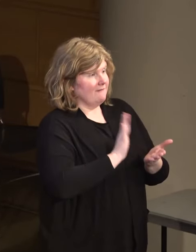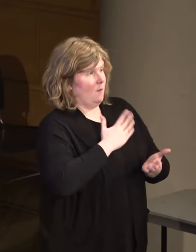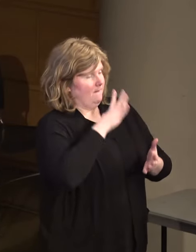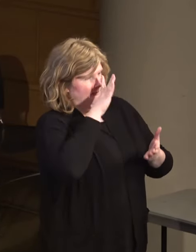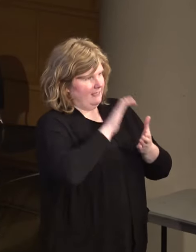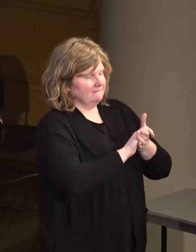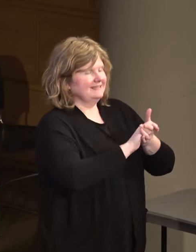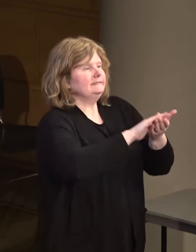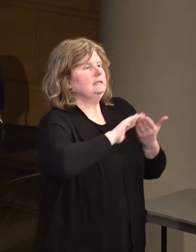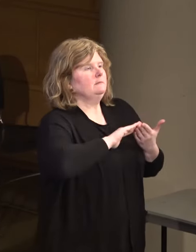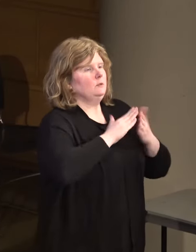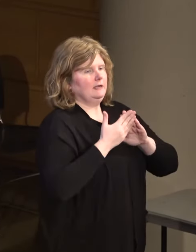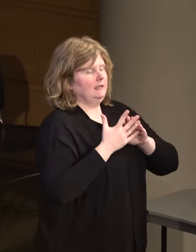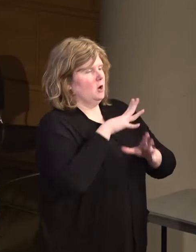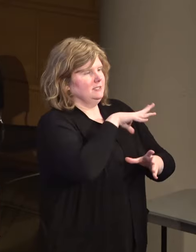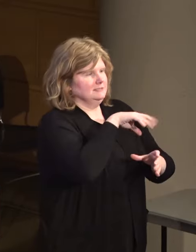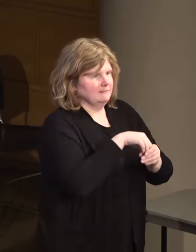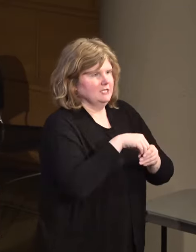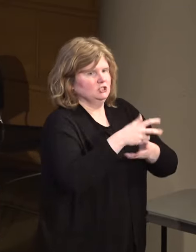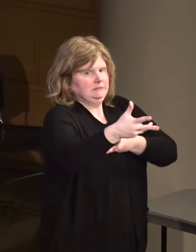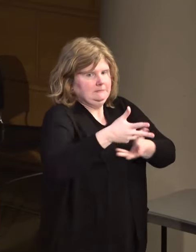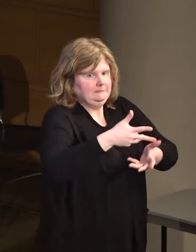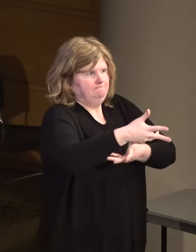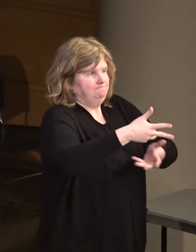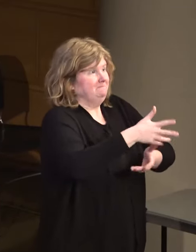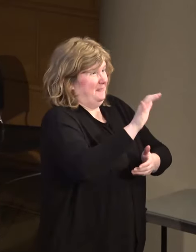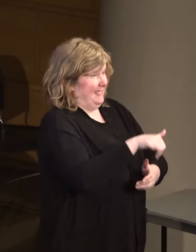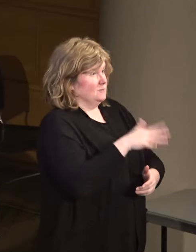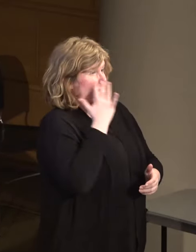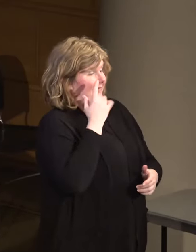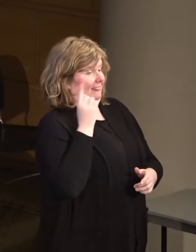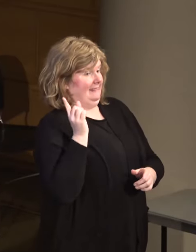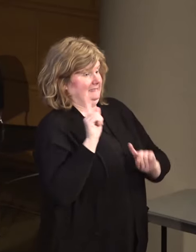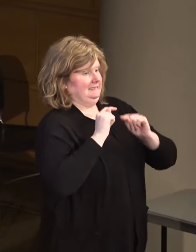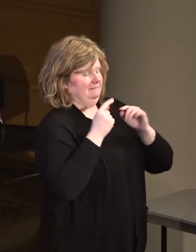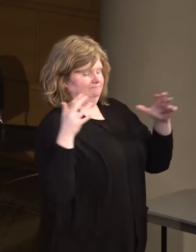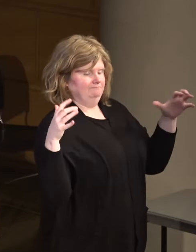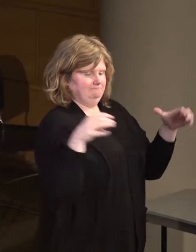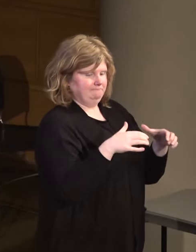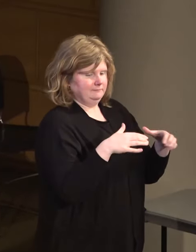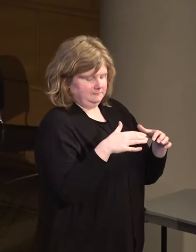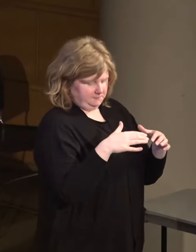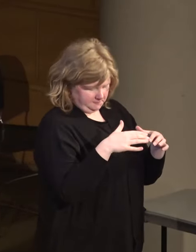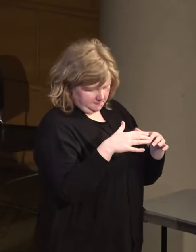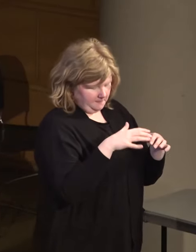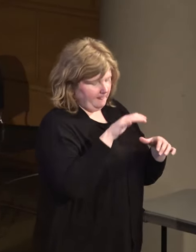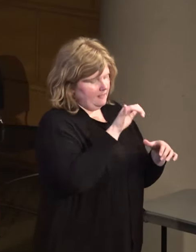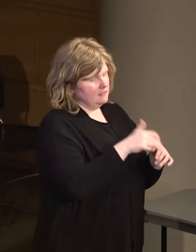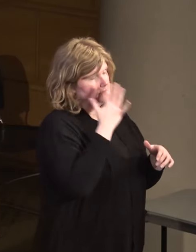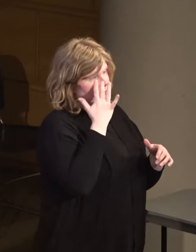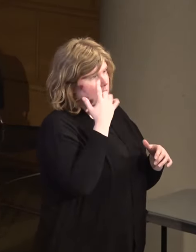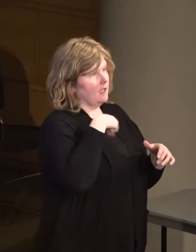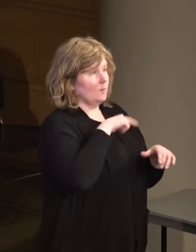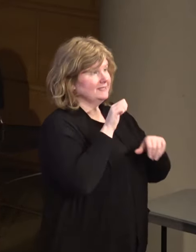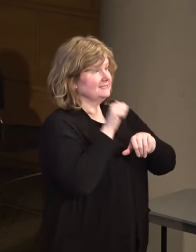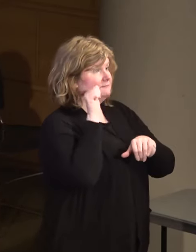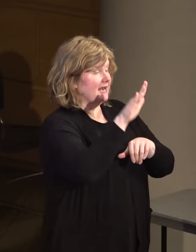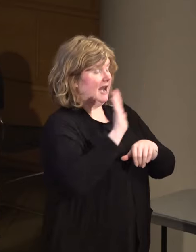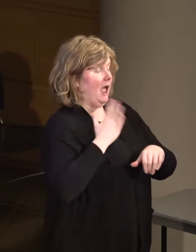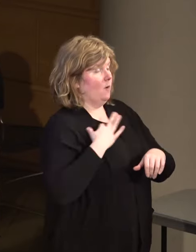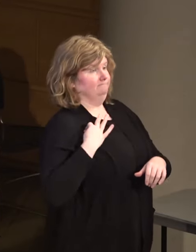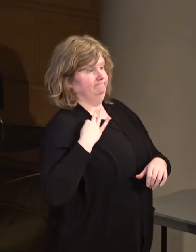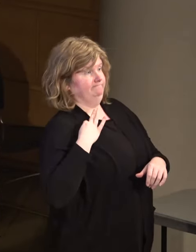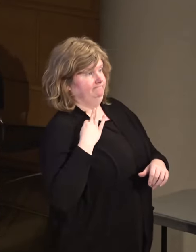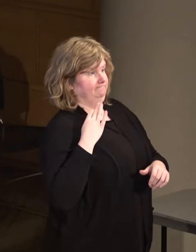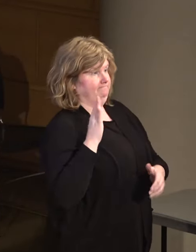community participation. That is why this team came together, and that is why we submitted an application,